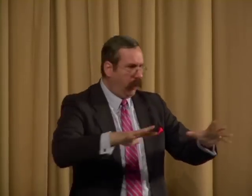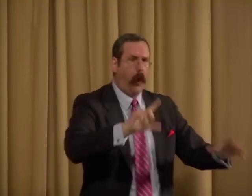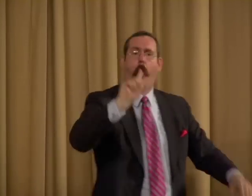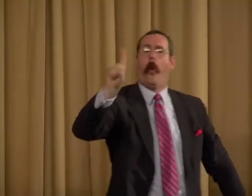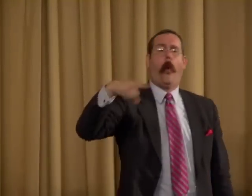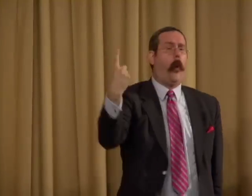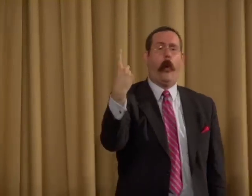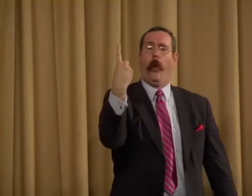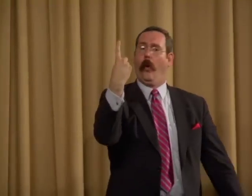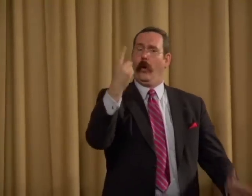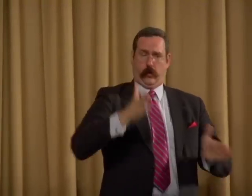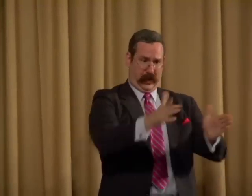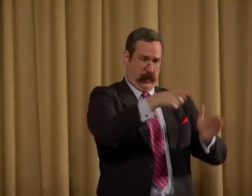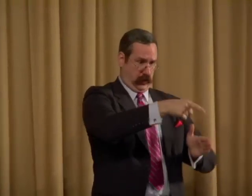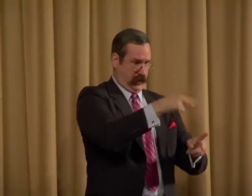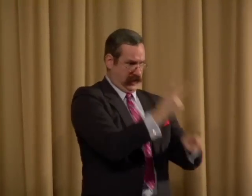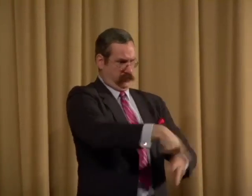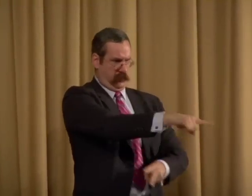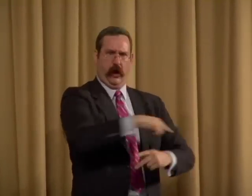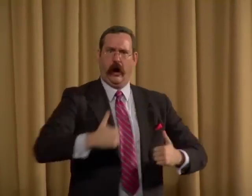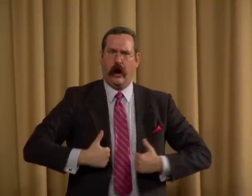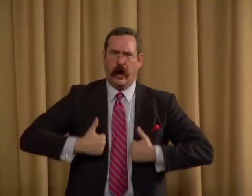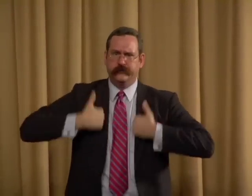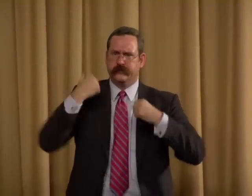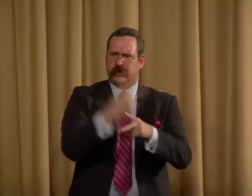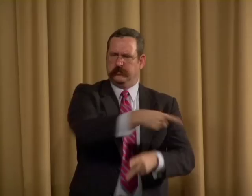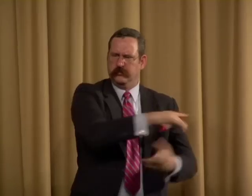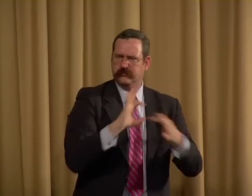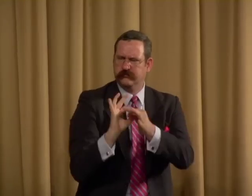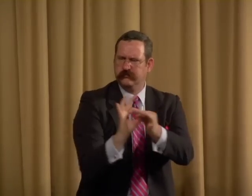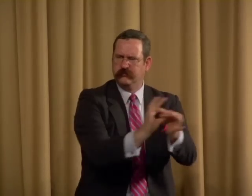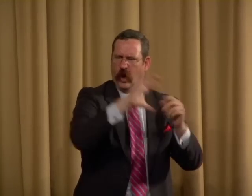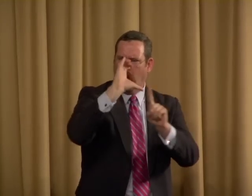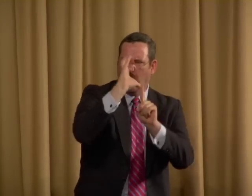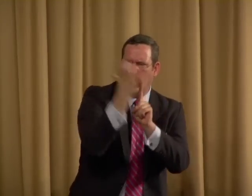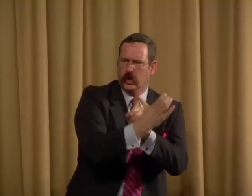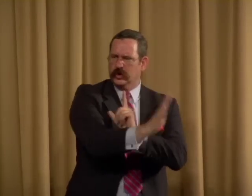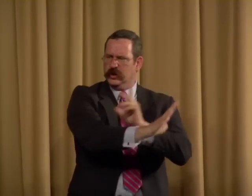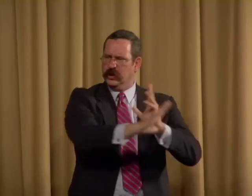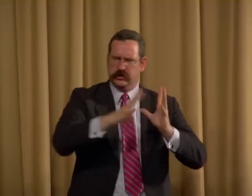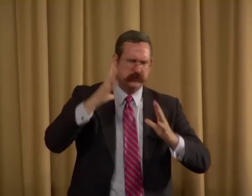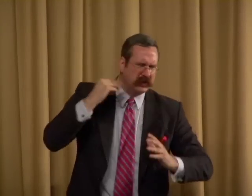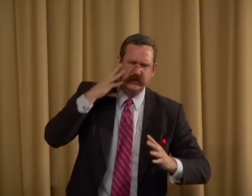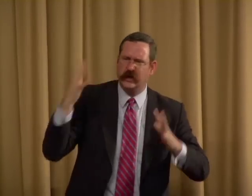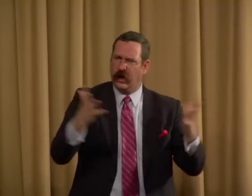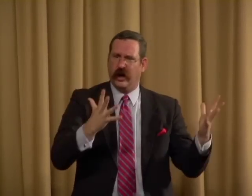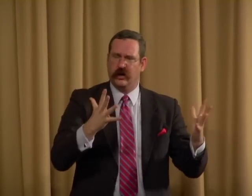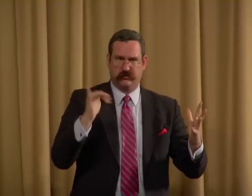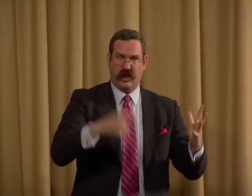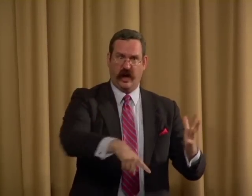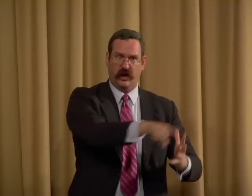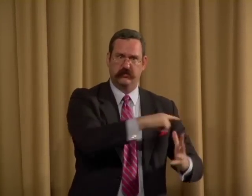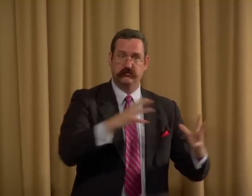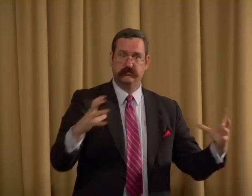cannot truly understand. But how did they keep alive? How did that culture survive?